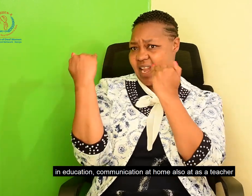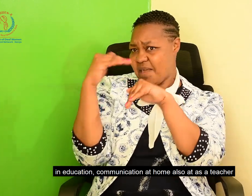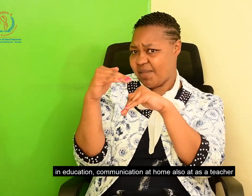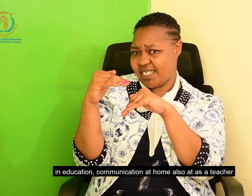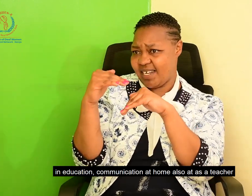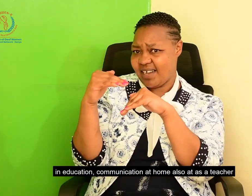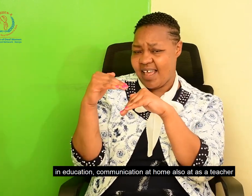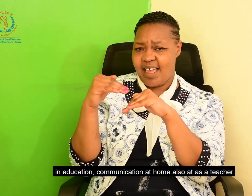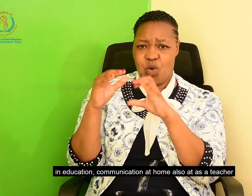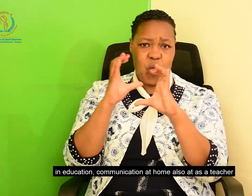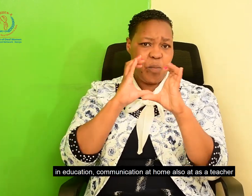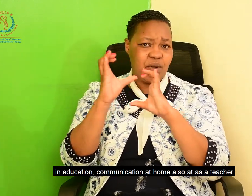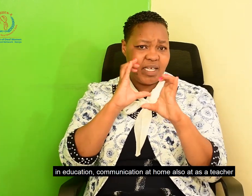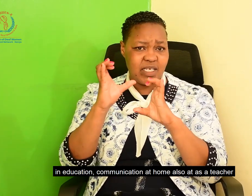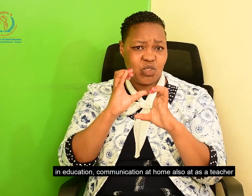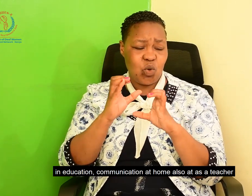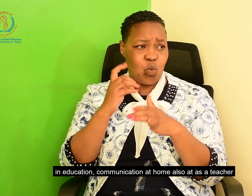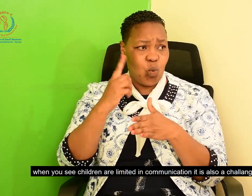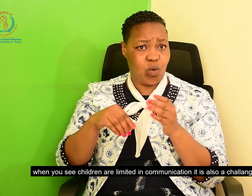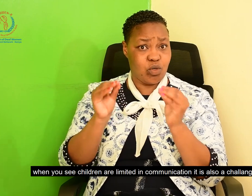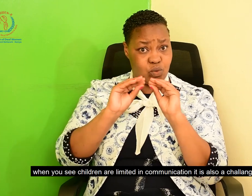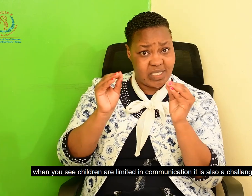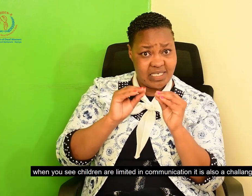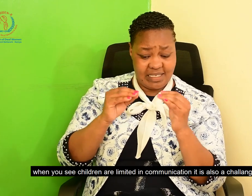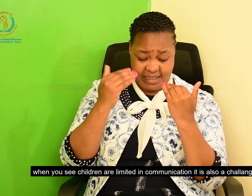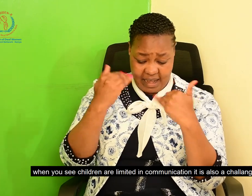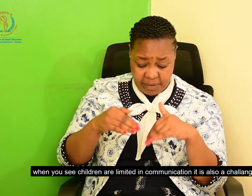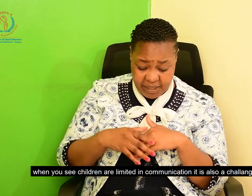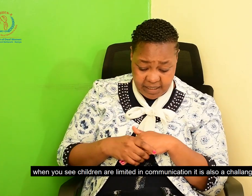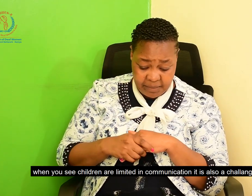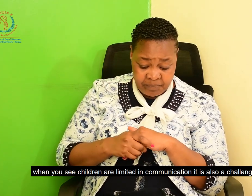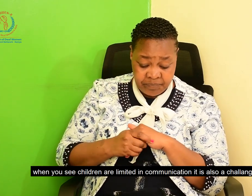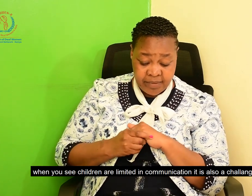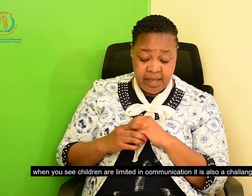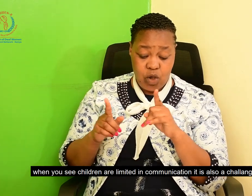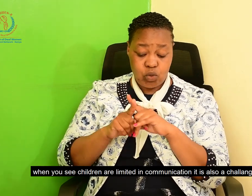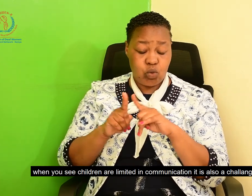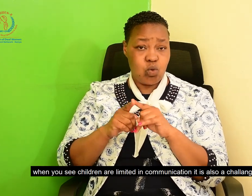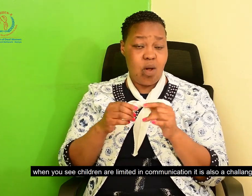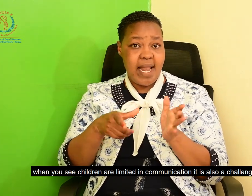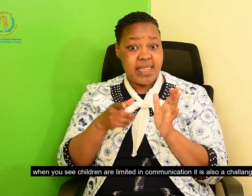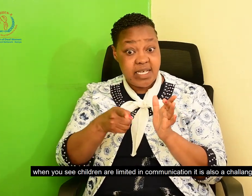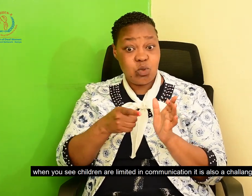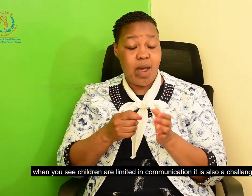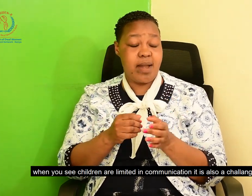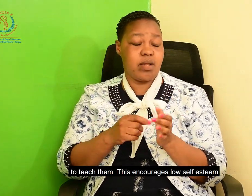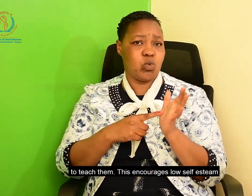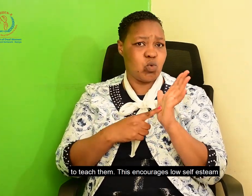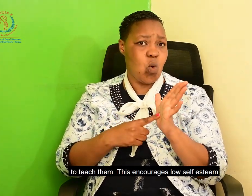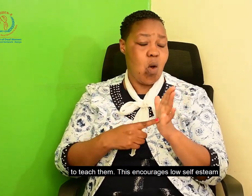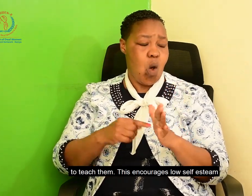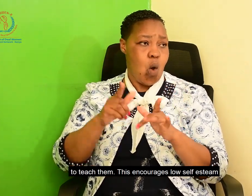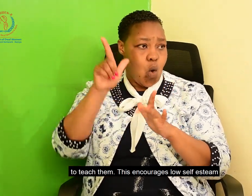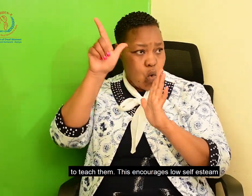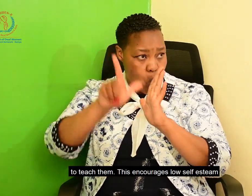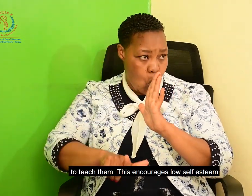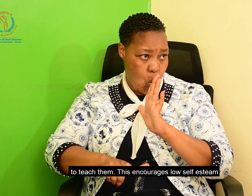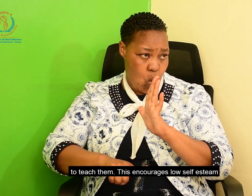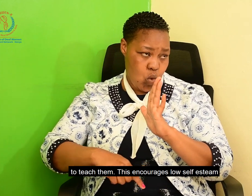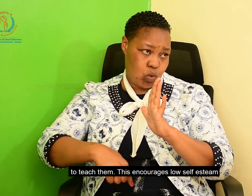when you see children are limited in communication, so as a teacher it becomes a challenge to teach them. So, we